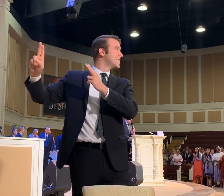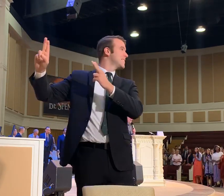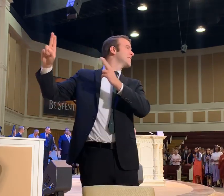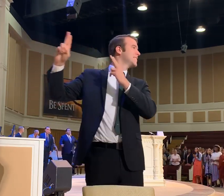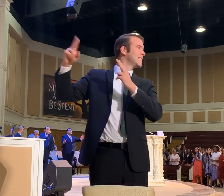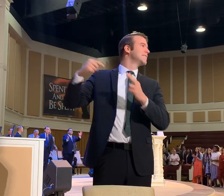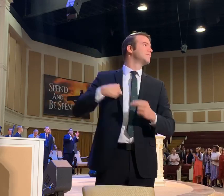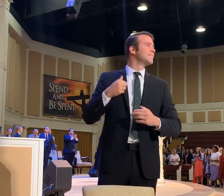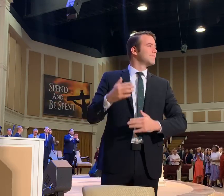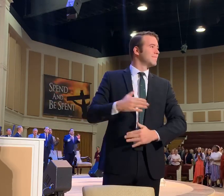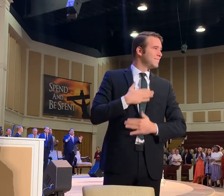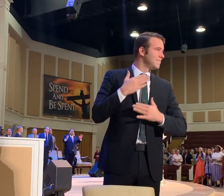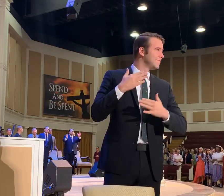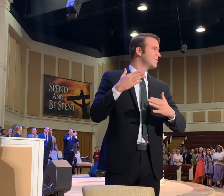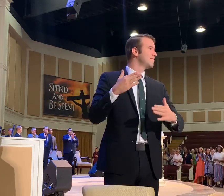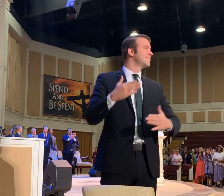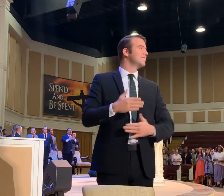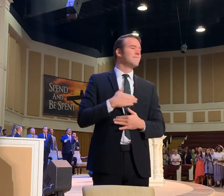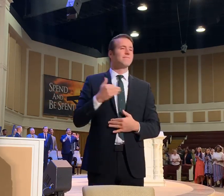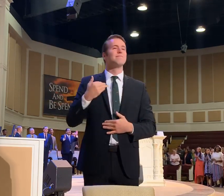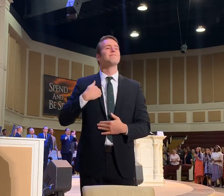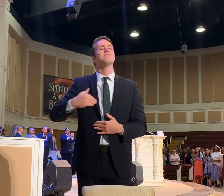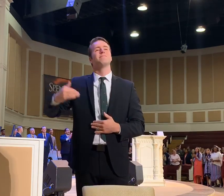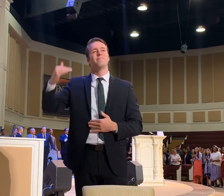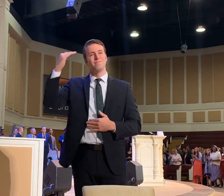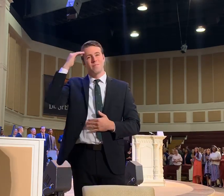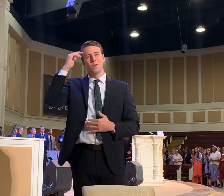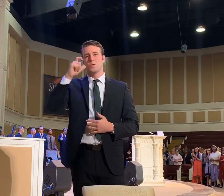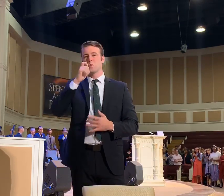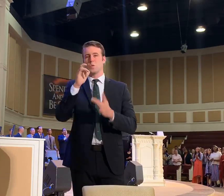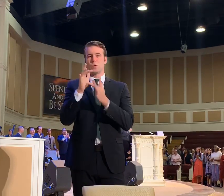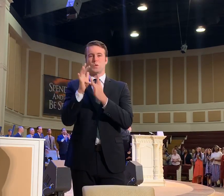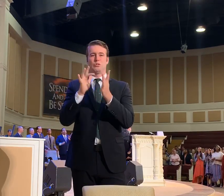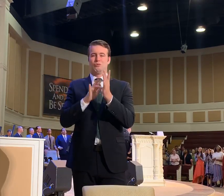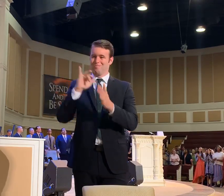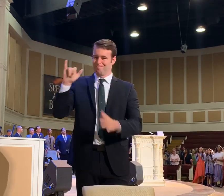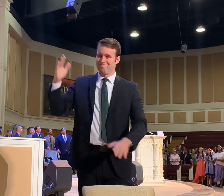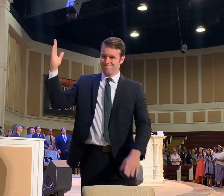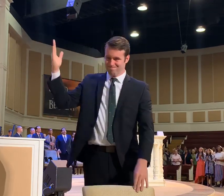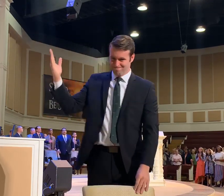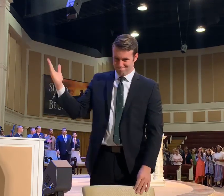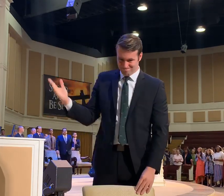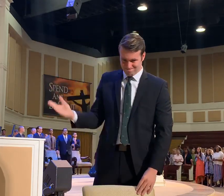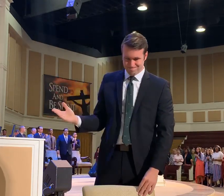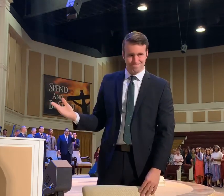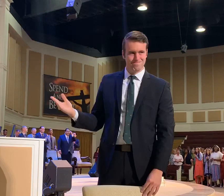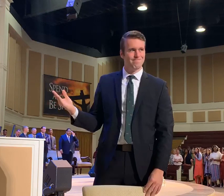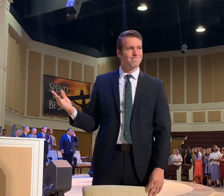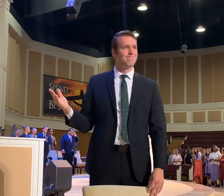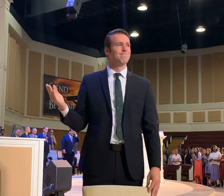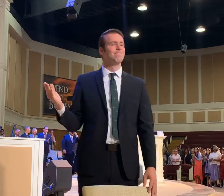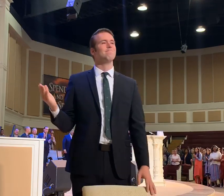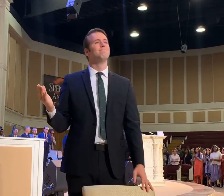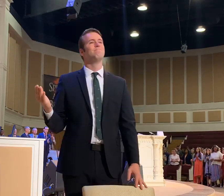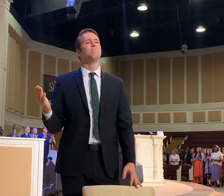glory I'm glad I know Jesus is